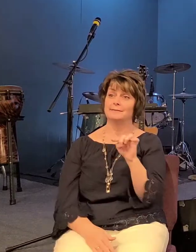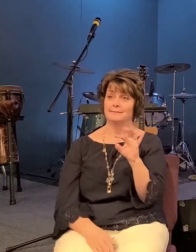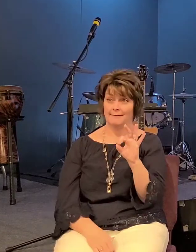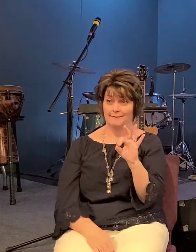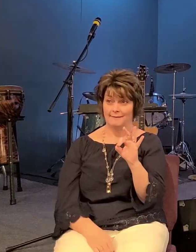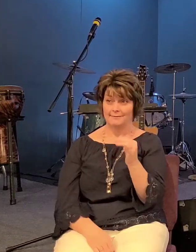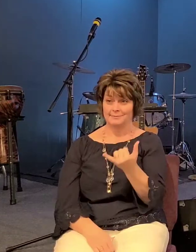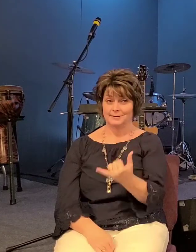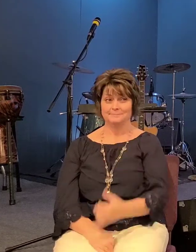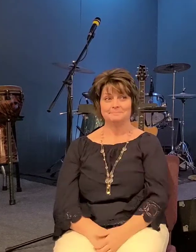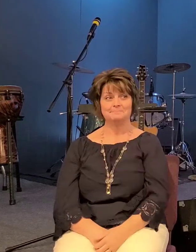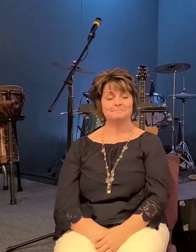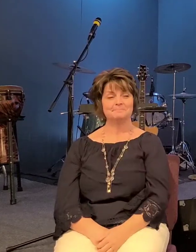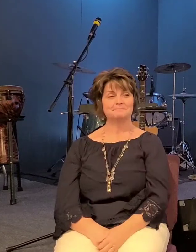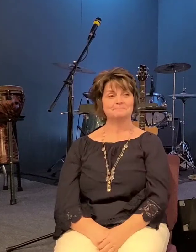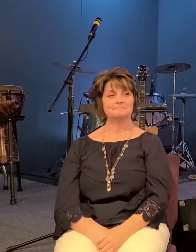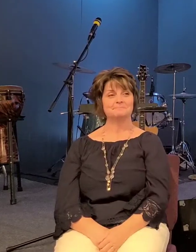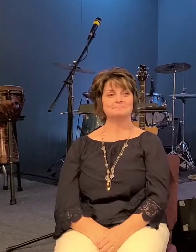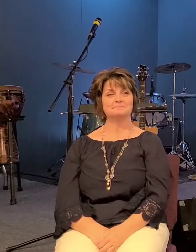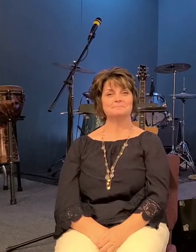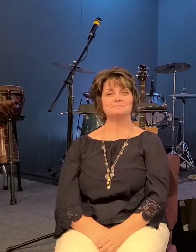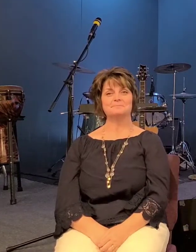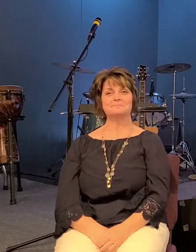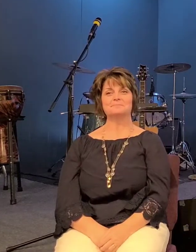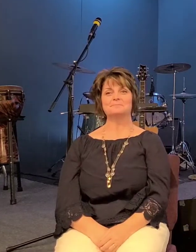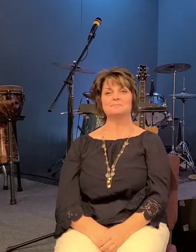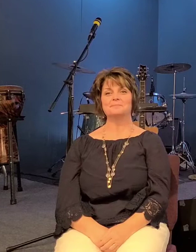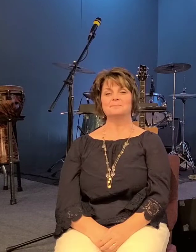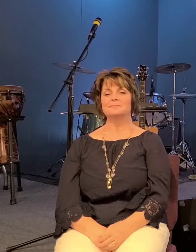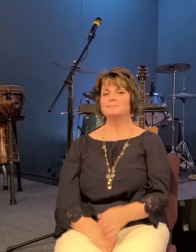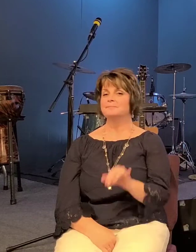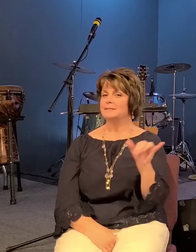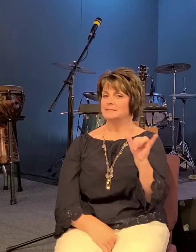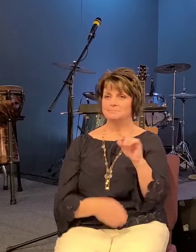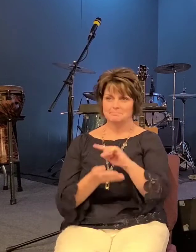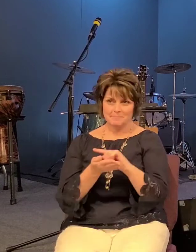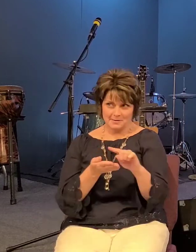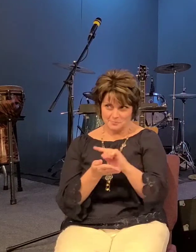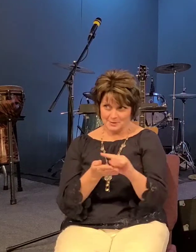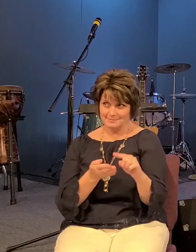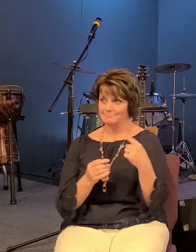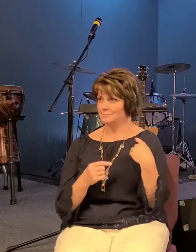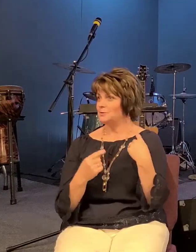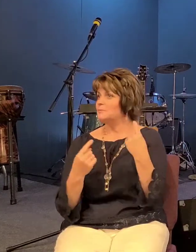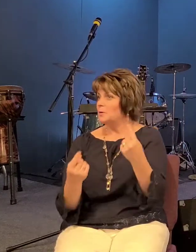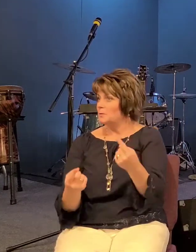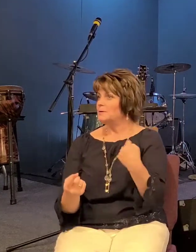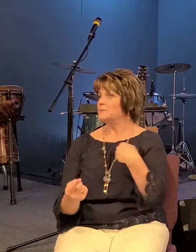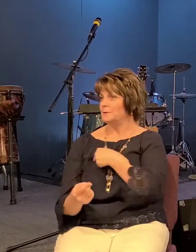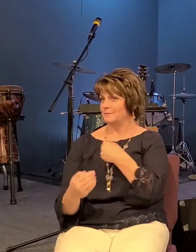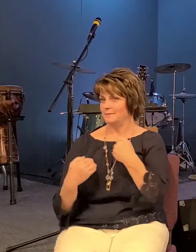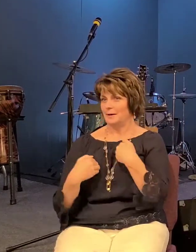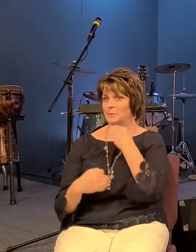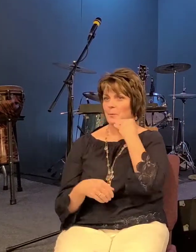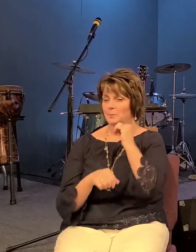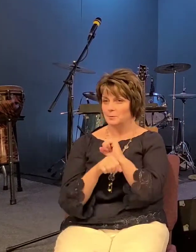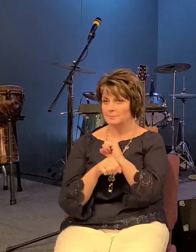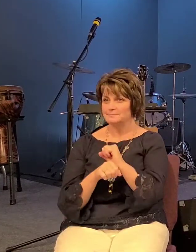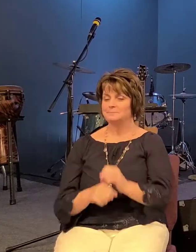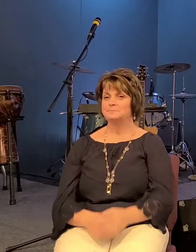today and just like every week so far we've had homework well